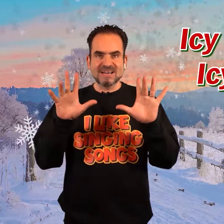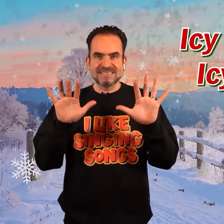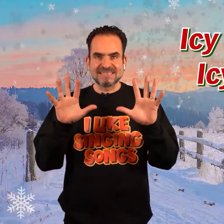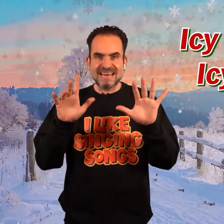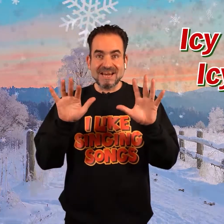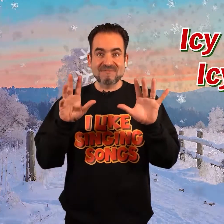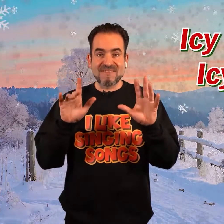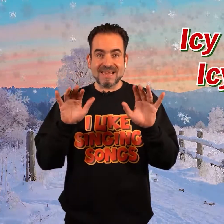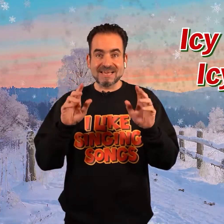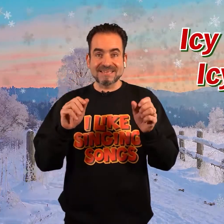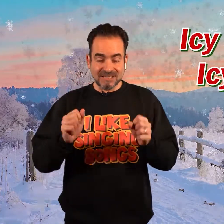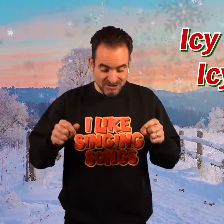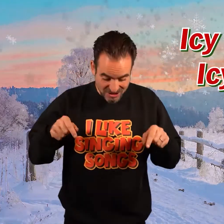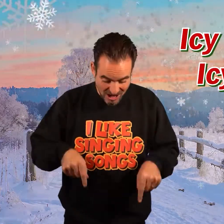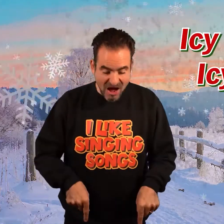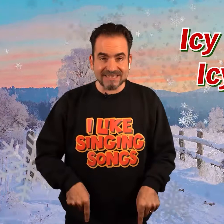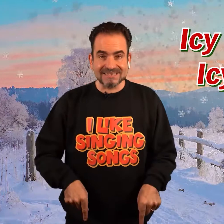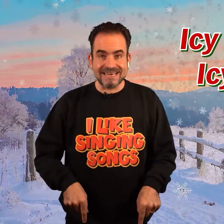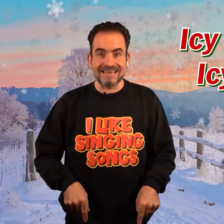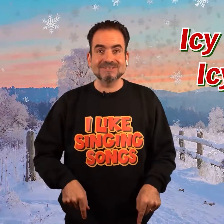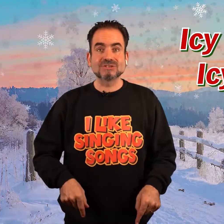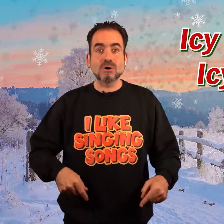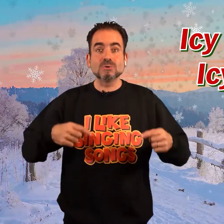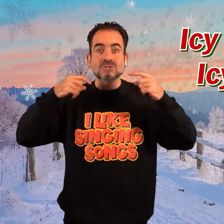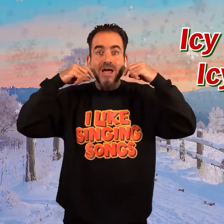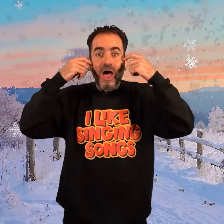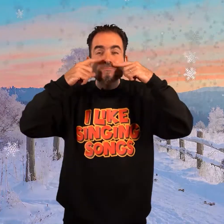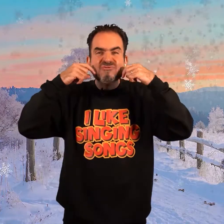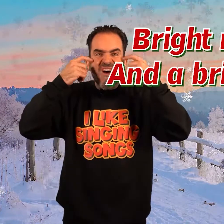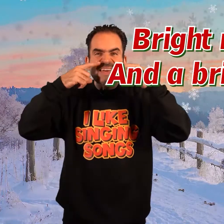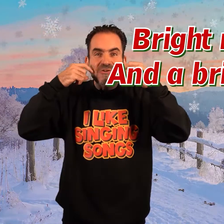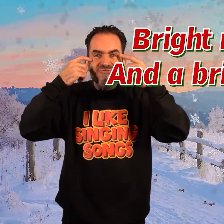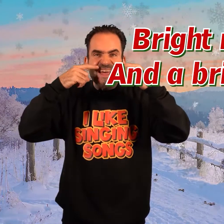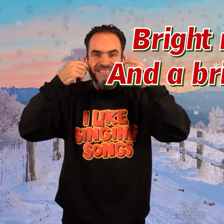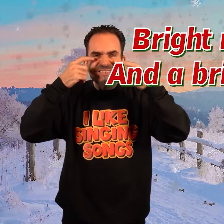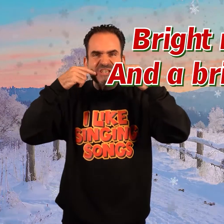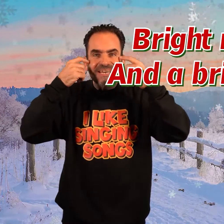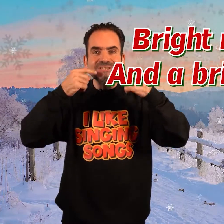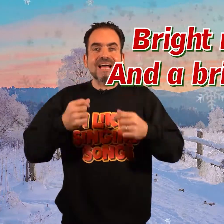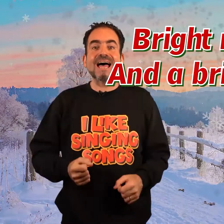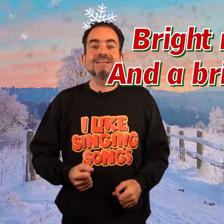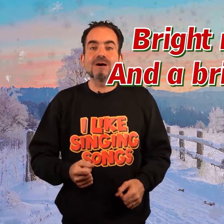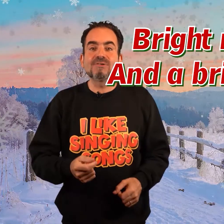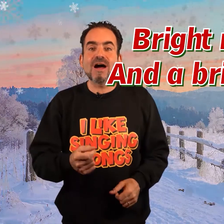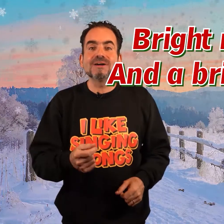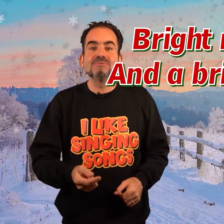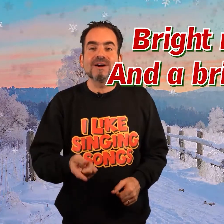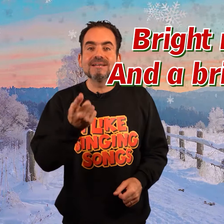Icy fingers, icy toes, bright red cheeks and a bright red